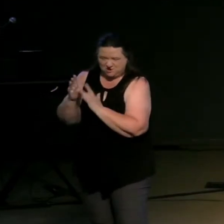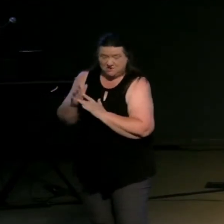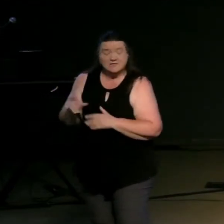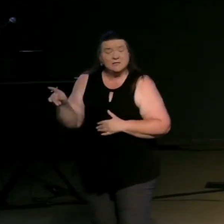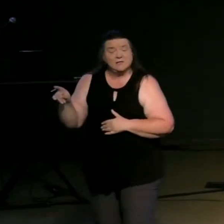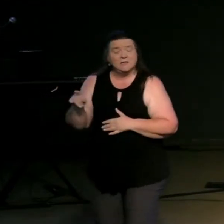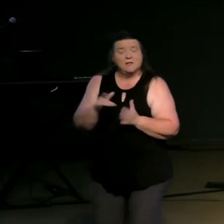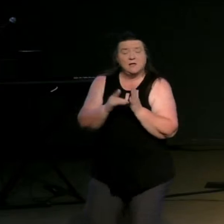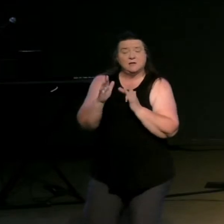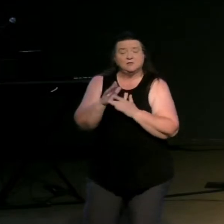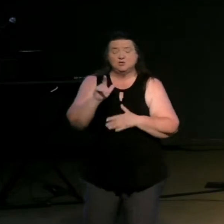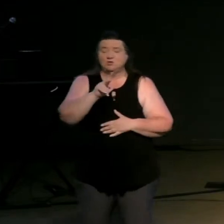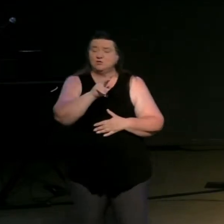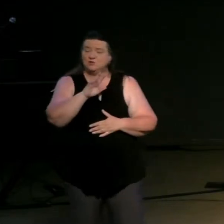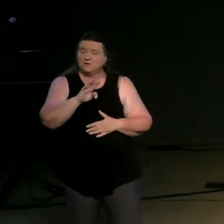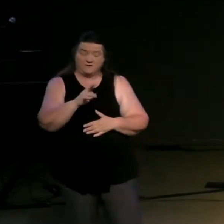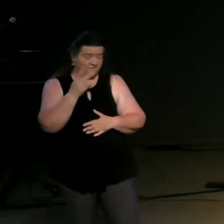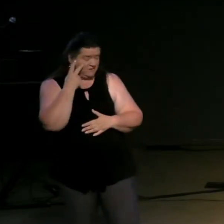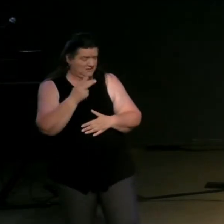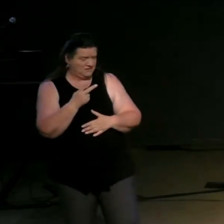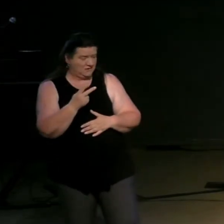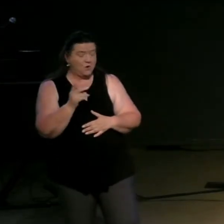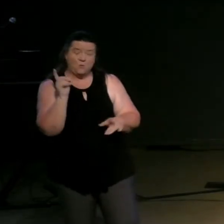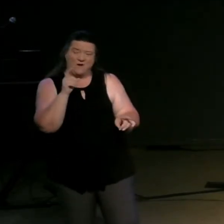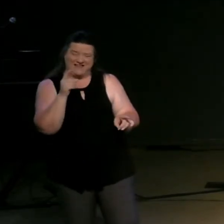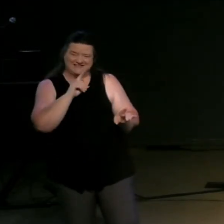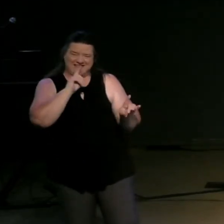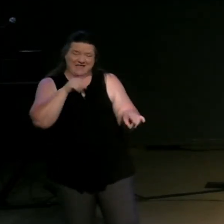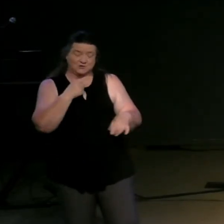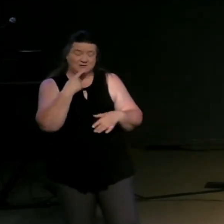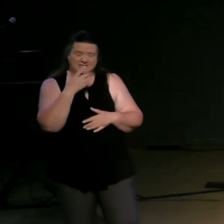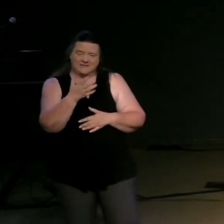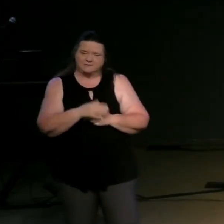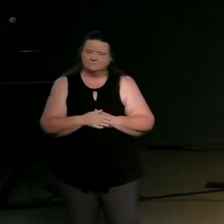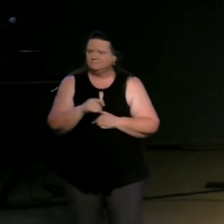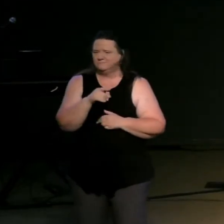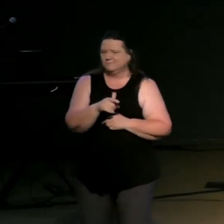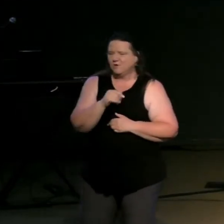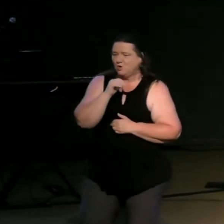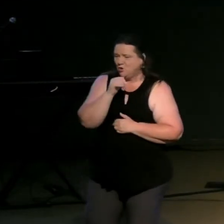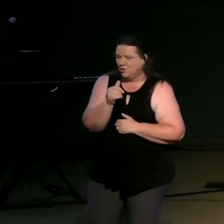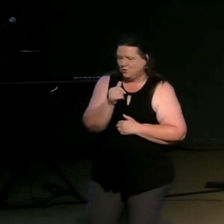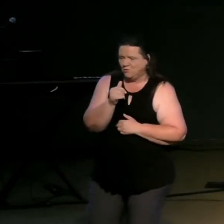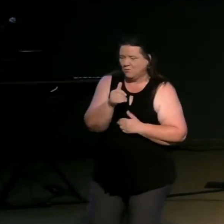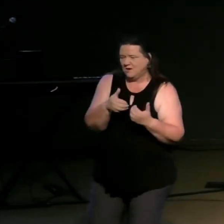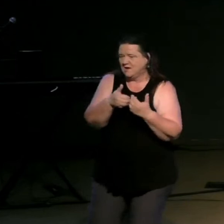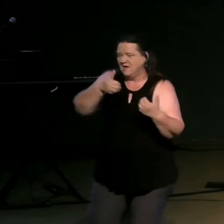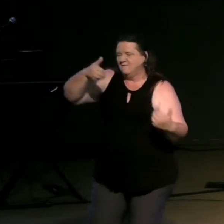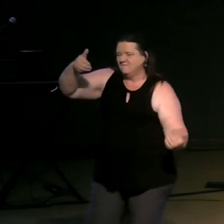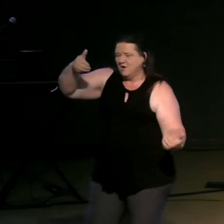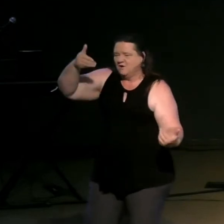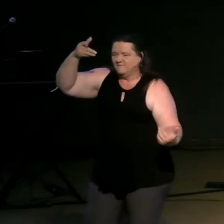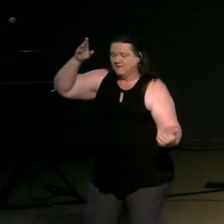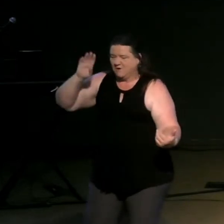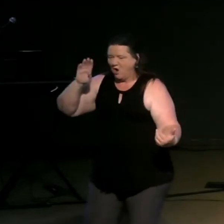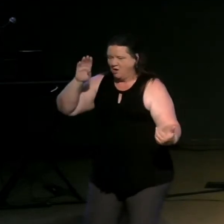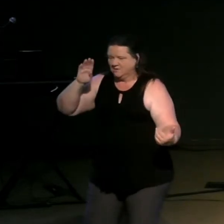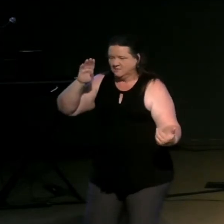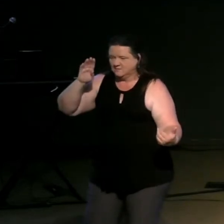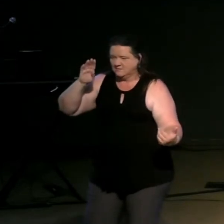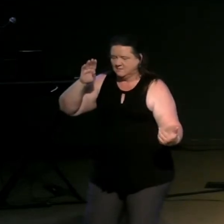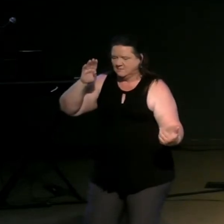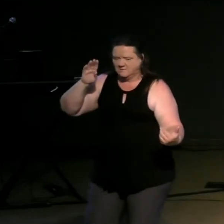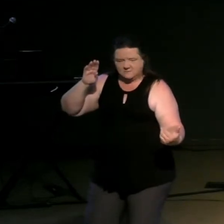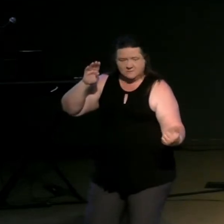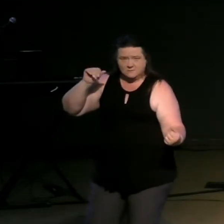when jesus saw that he had answered wisely he said to him you're not far from the kingdom of god and from then no on